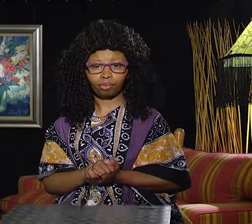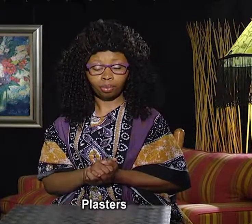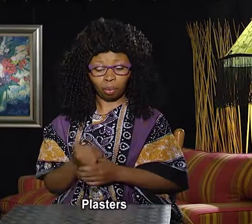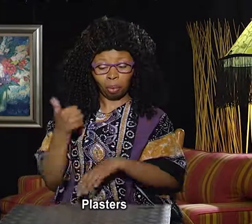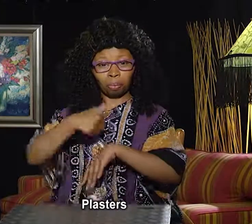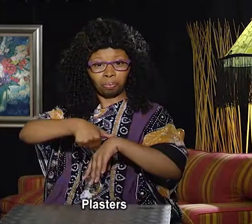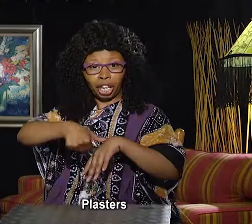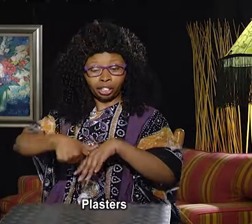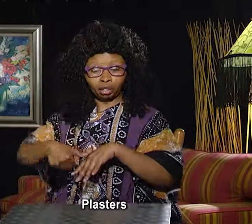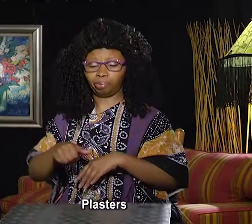Plasters.